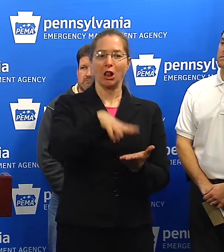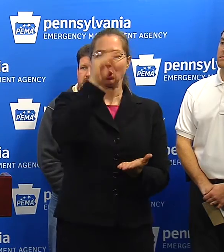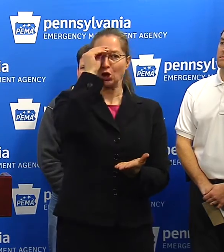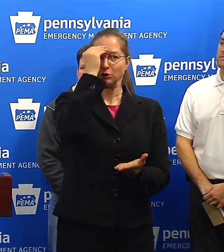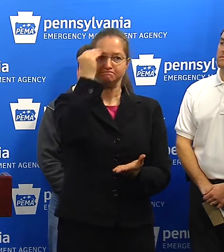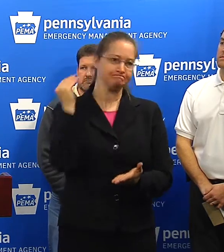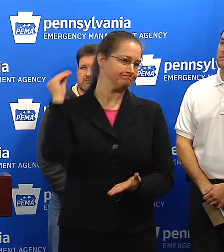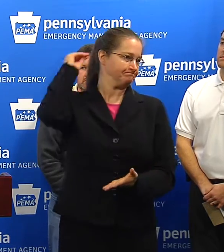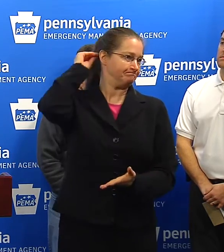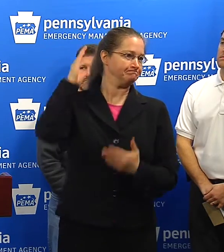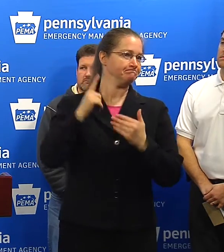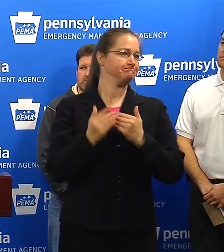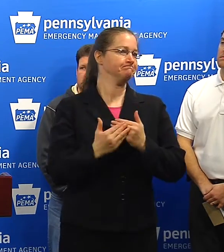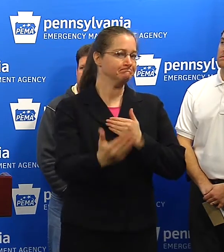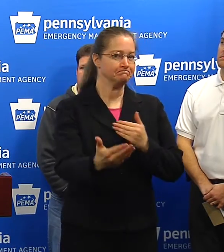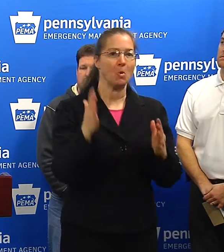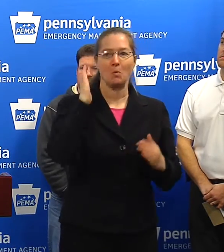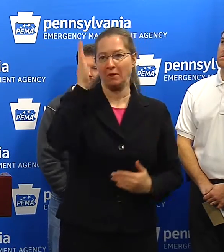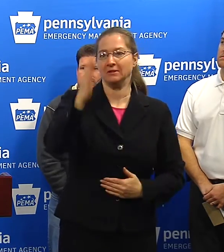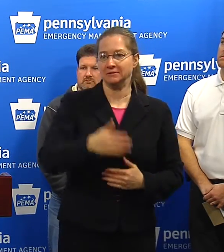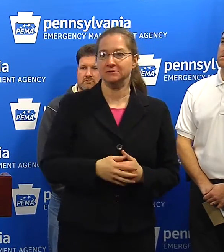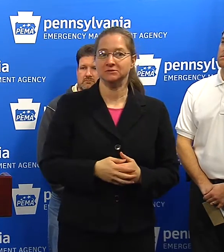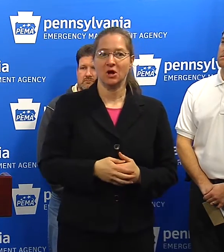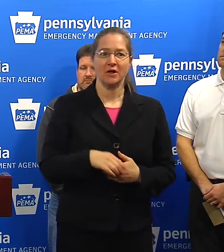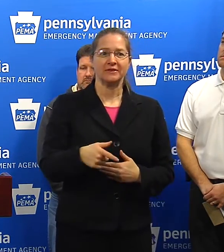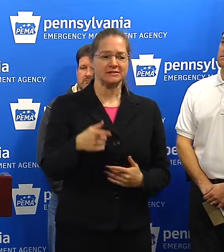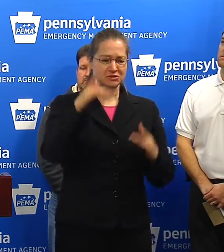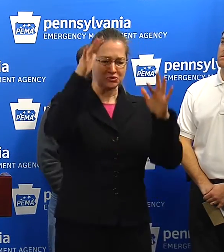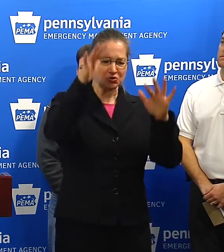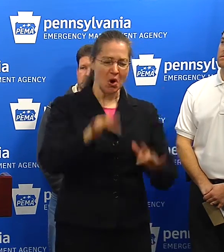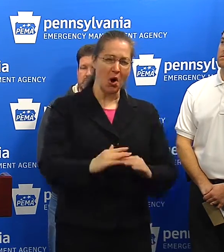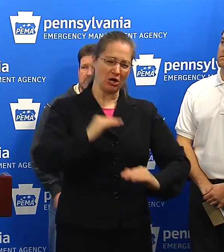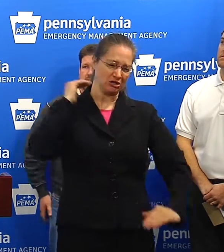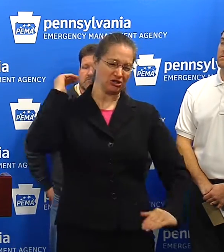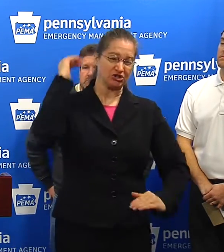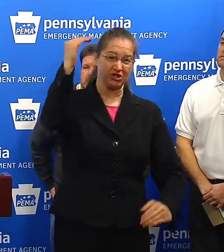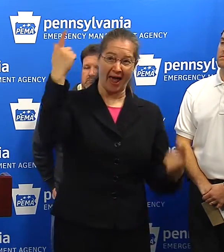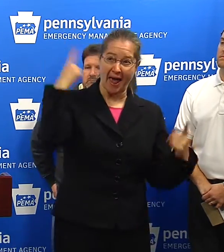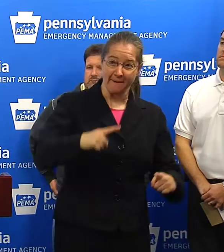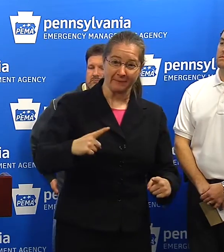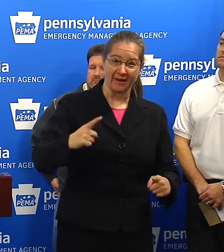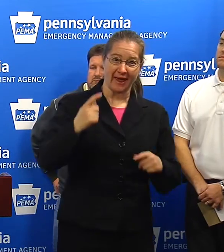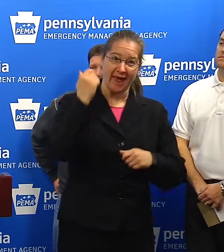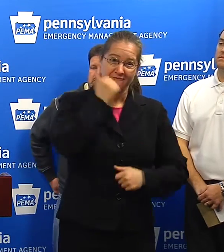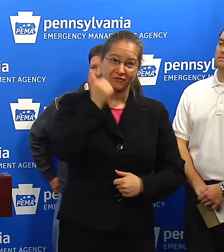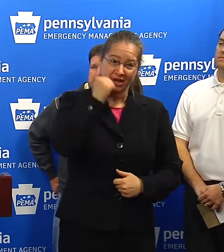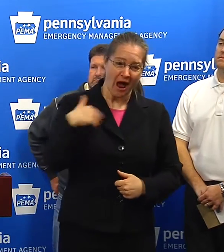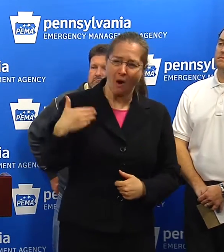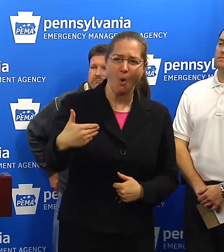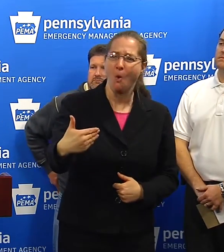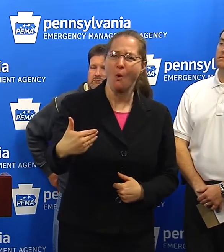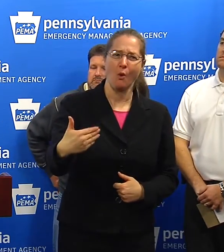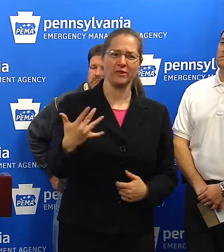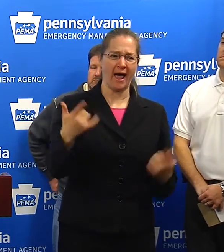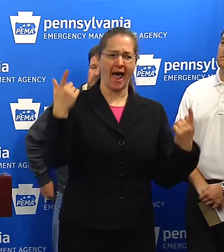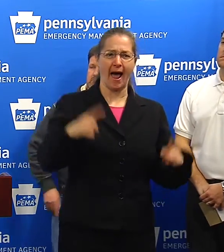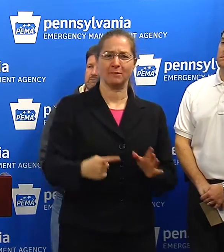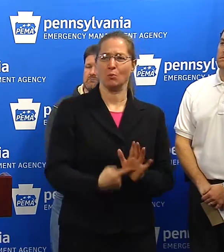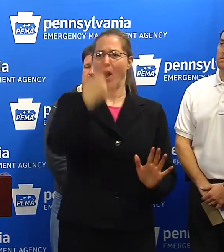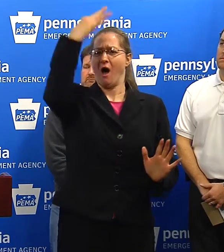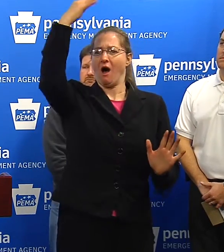Again, this is a historic snowstorm. This is not something that happens every day. And I think these folks are doing admirable work to try to